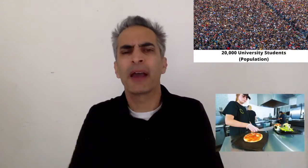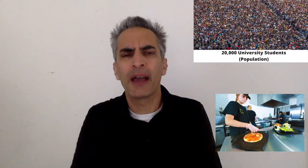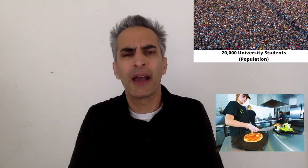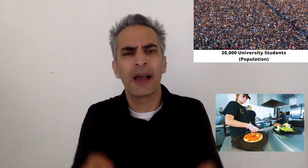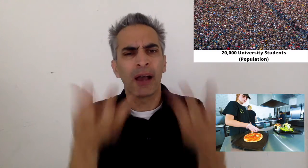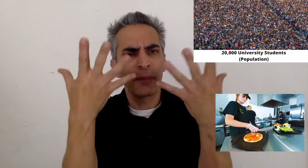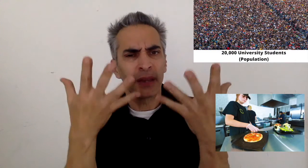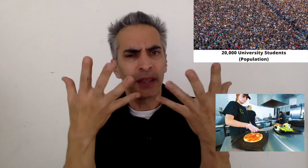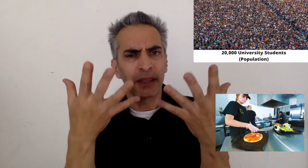-time.